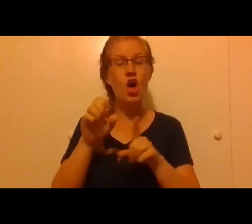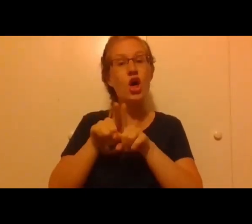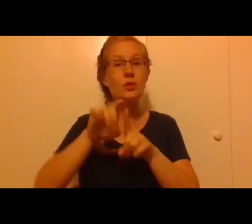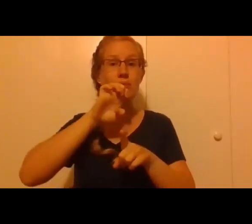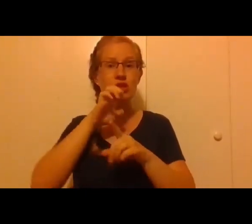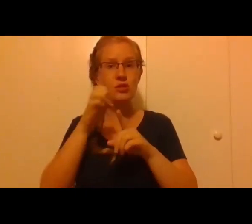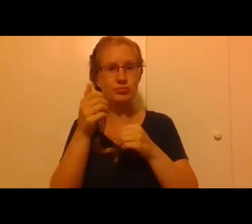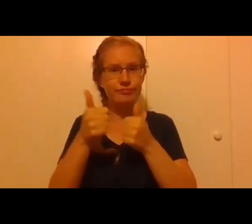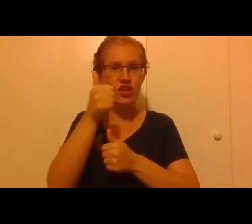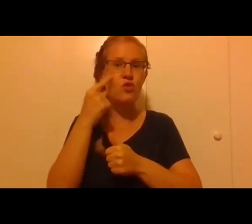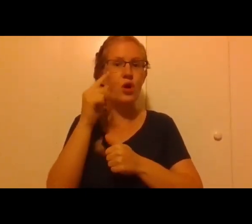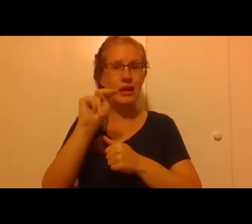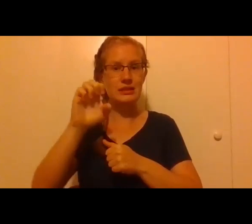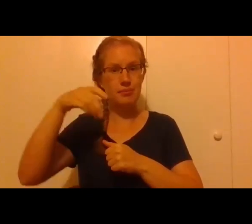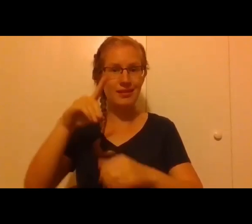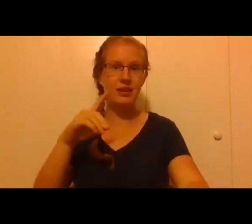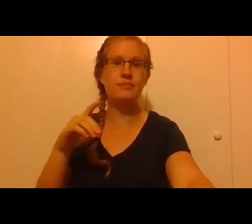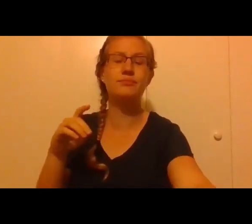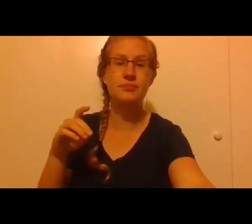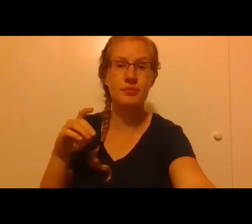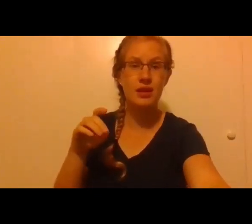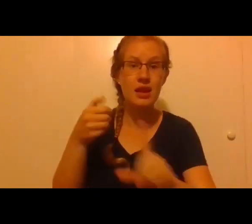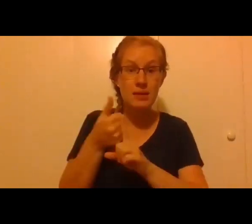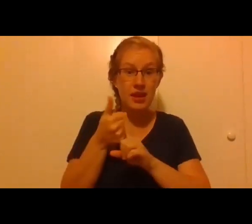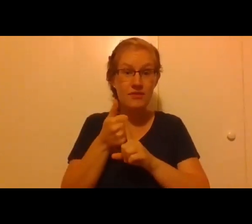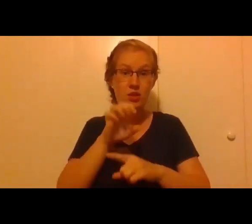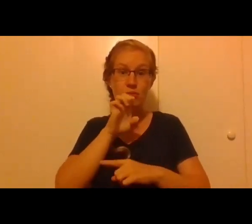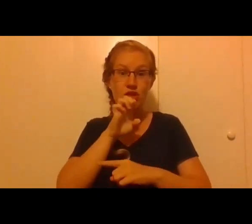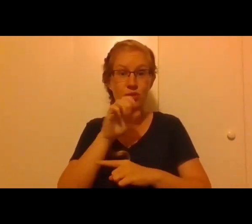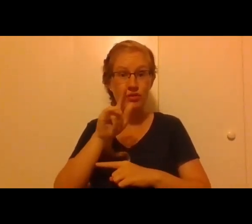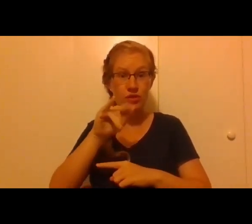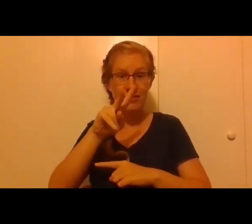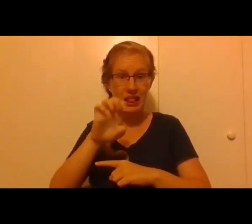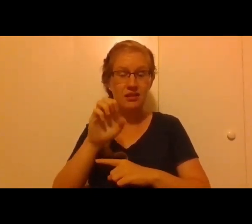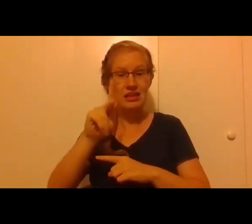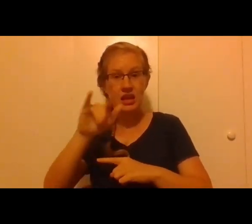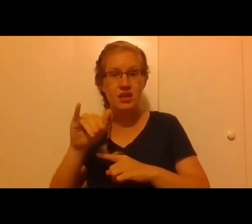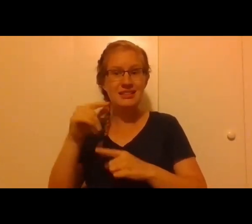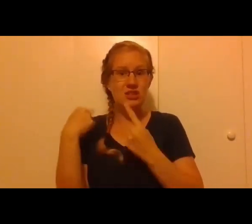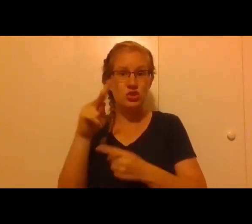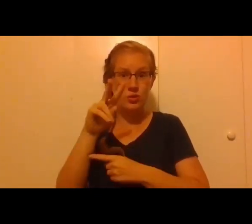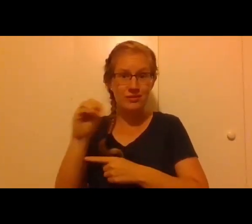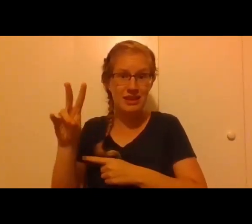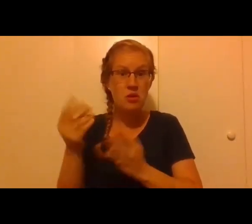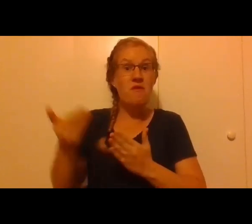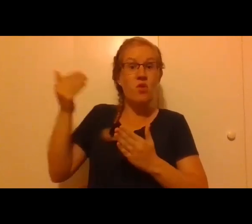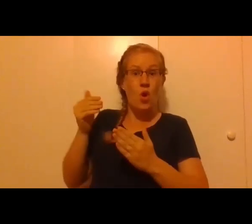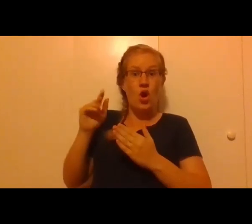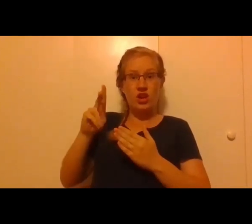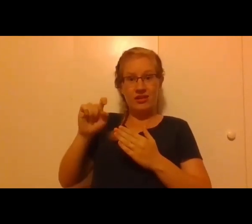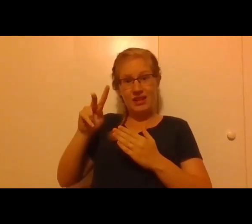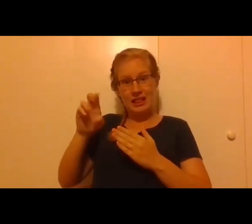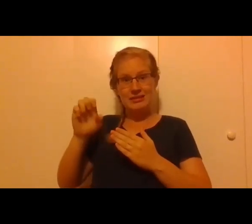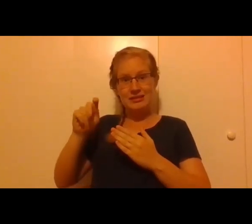Partnership on Disability. He has been the Archbishop of Louisville since 2007. Before that, he was Bishop of Knoxville, Tennessee. In